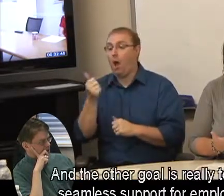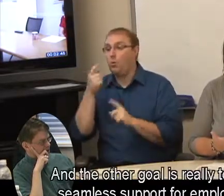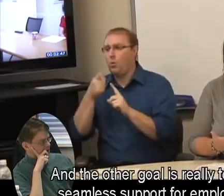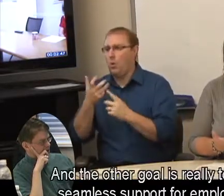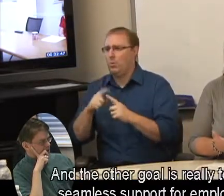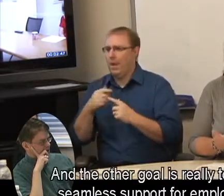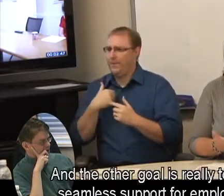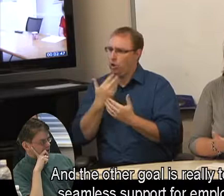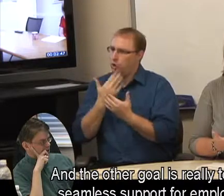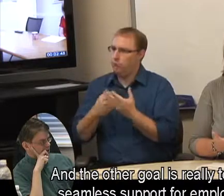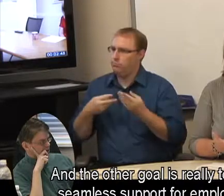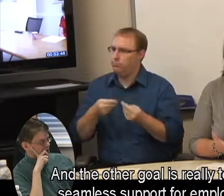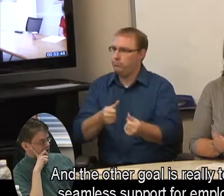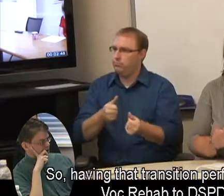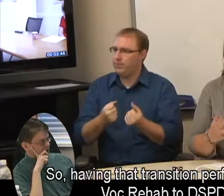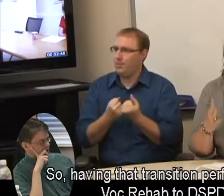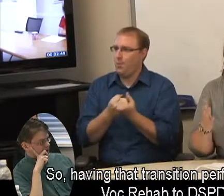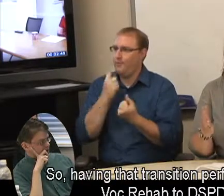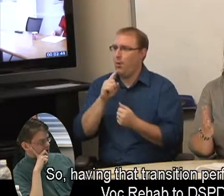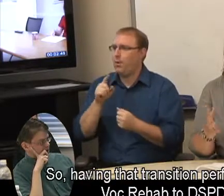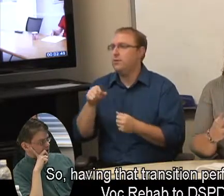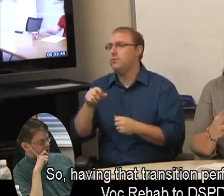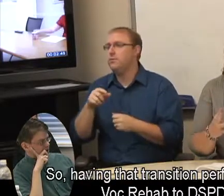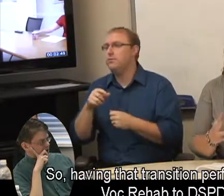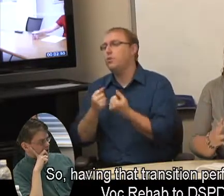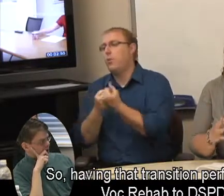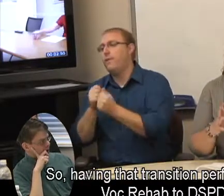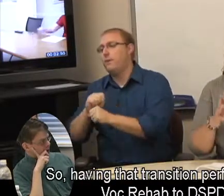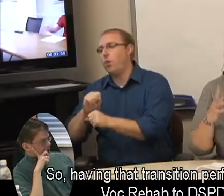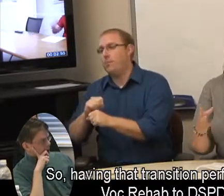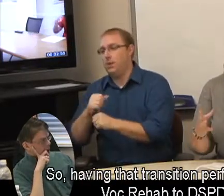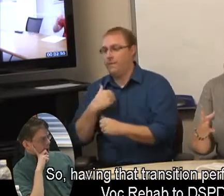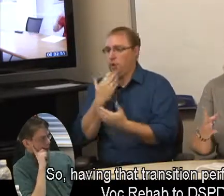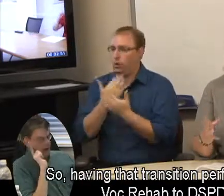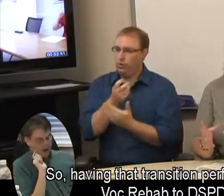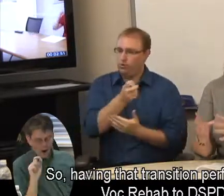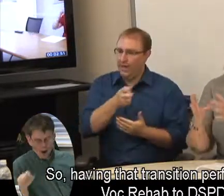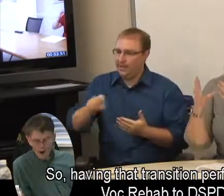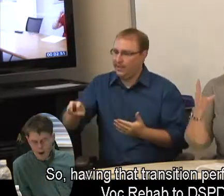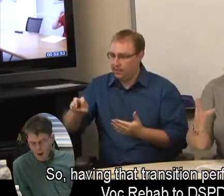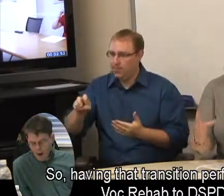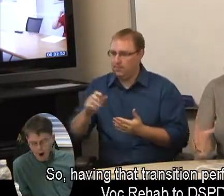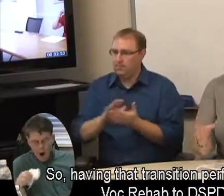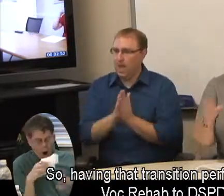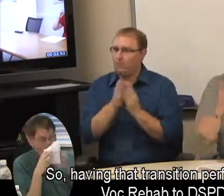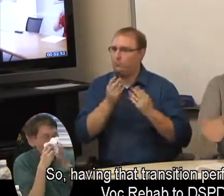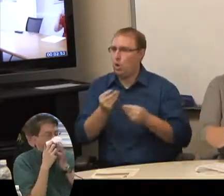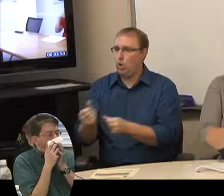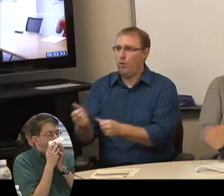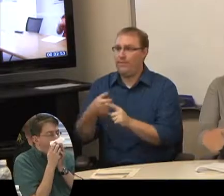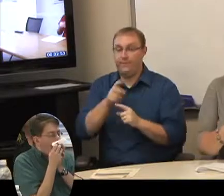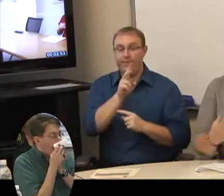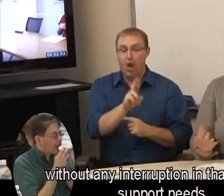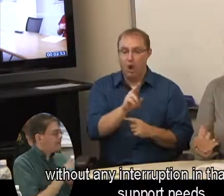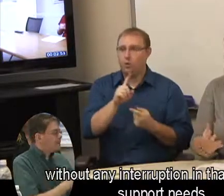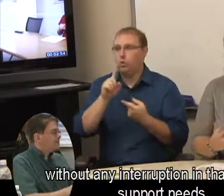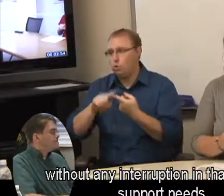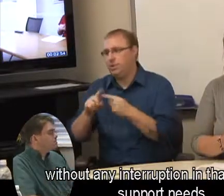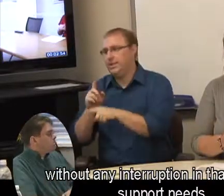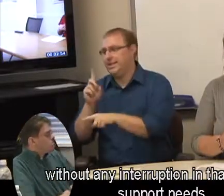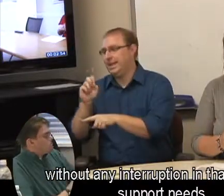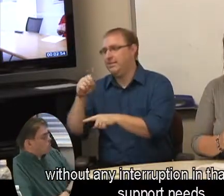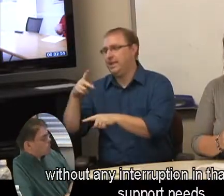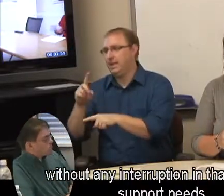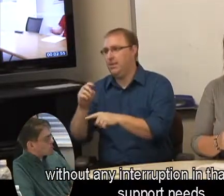support for supported employment. So having that transition perfectly from voc rehab to DSPD without any